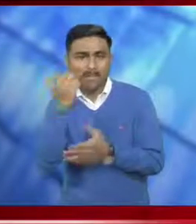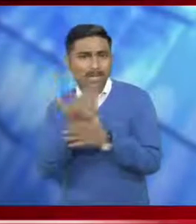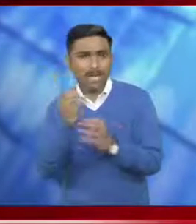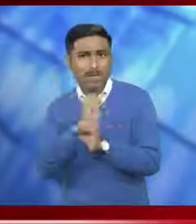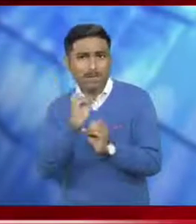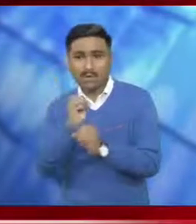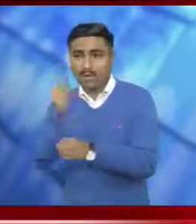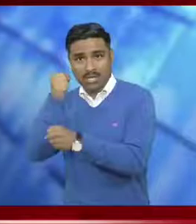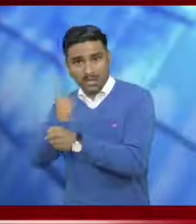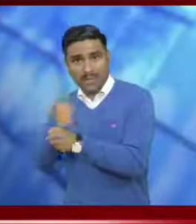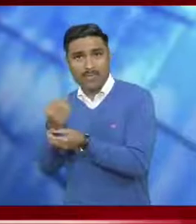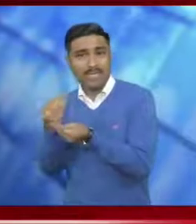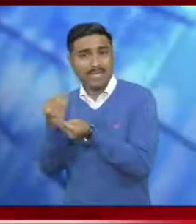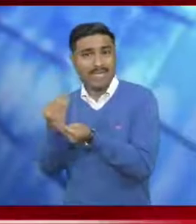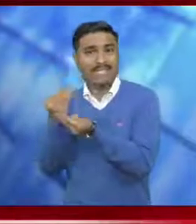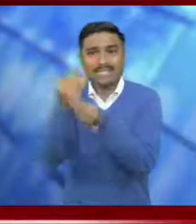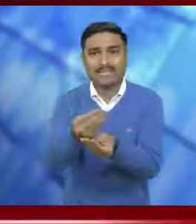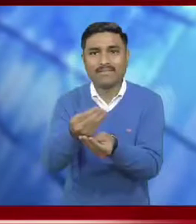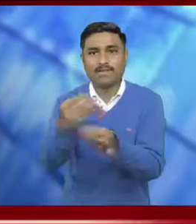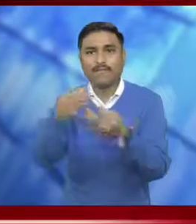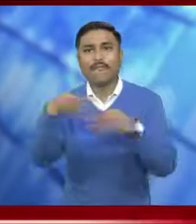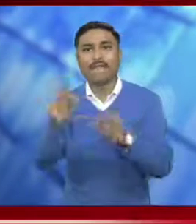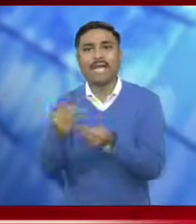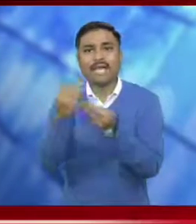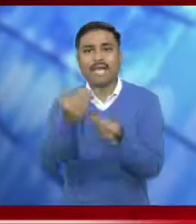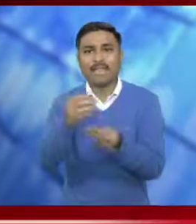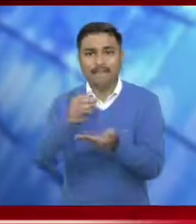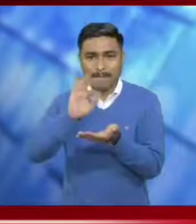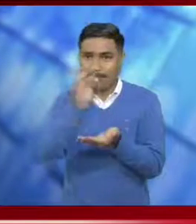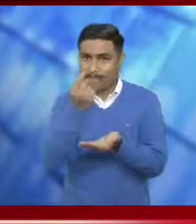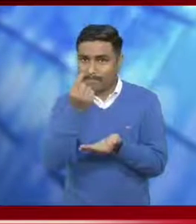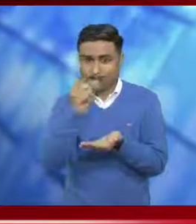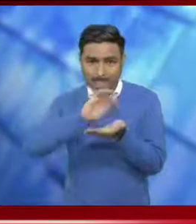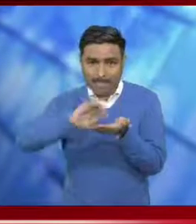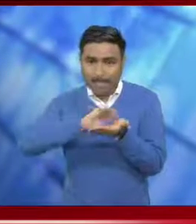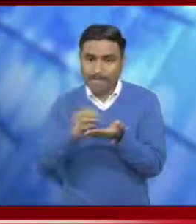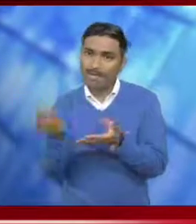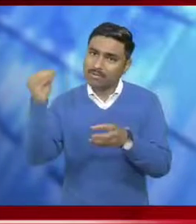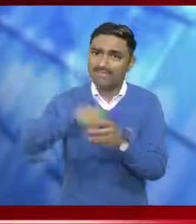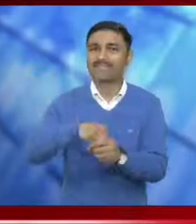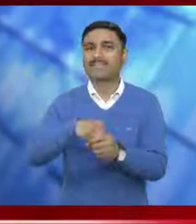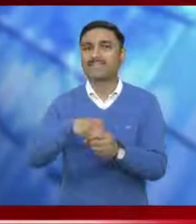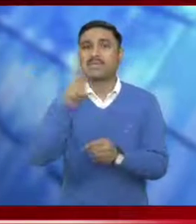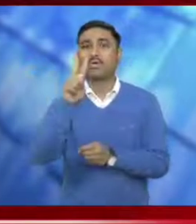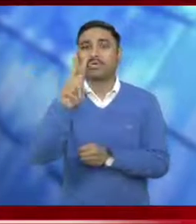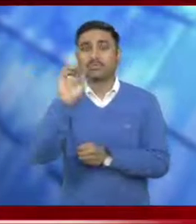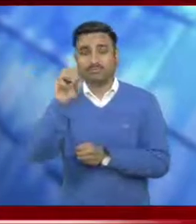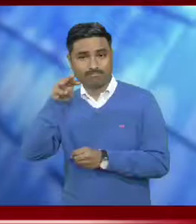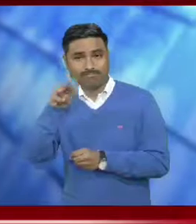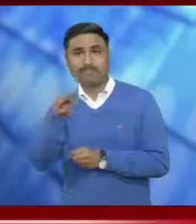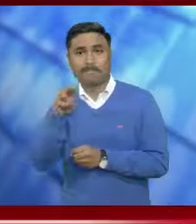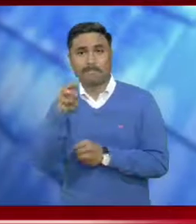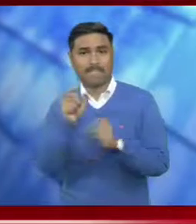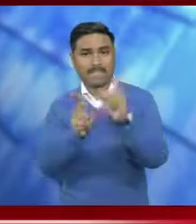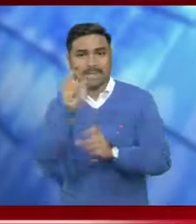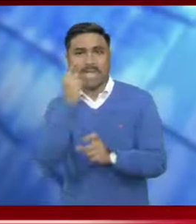government into the bank accounts of non-working mothers. It is mainly implemented to help in securing the future of the mother